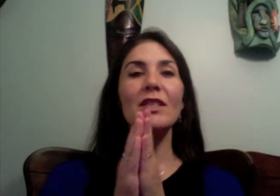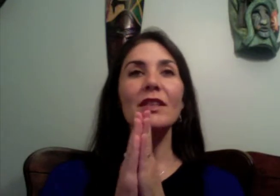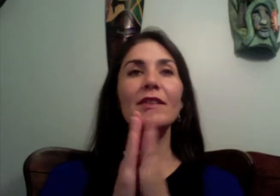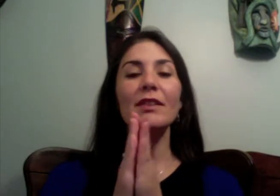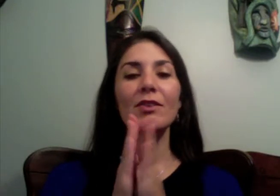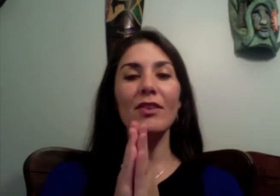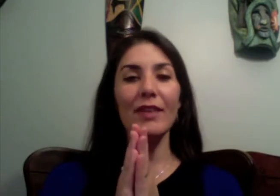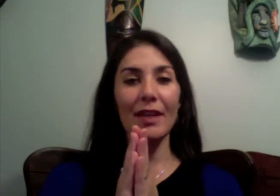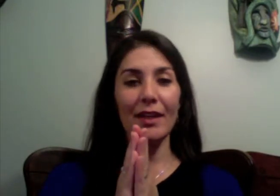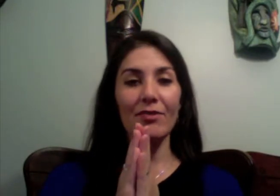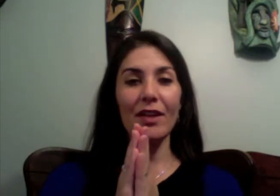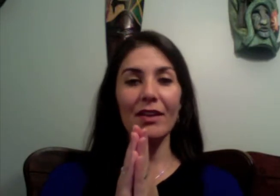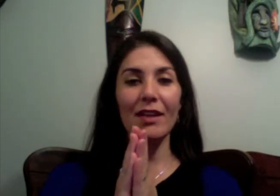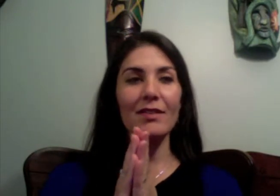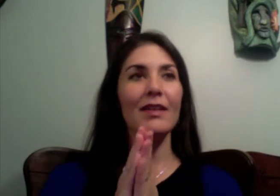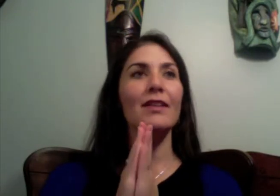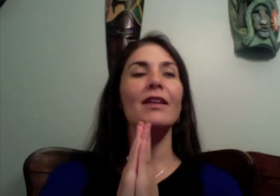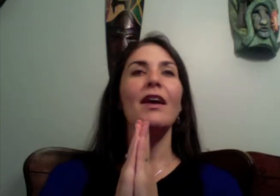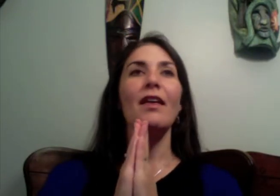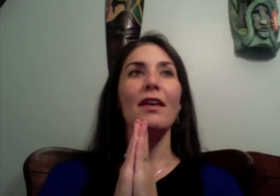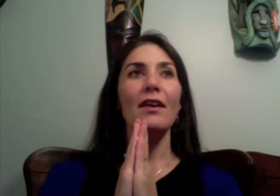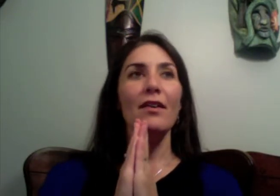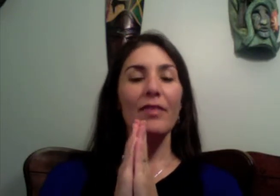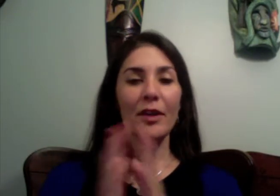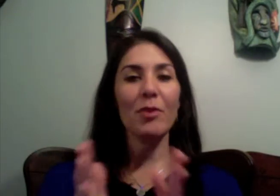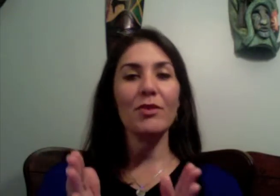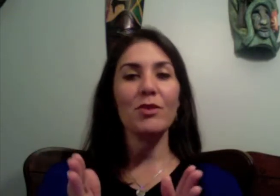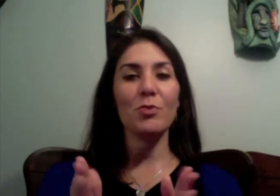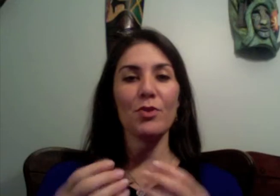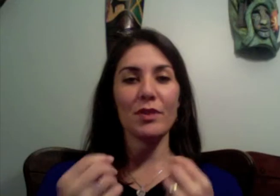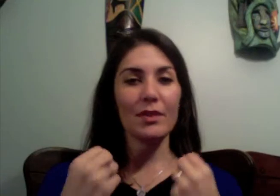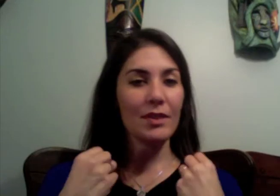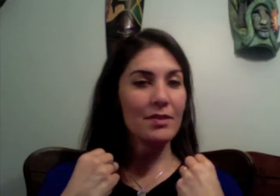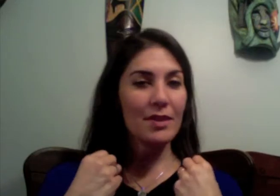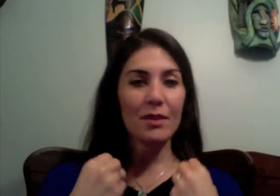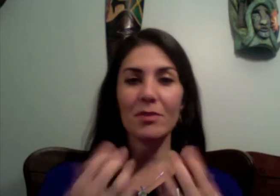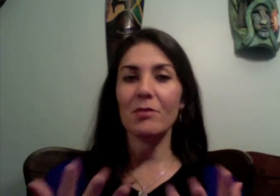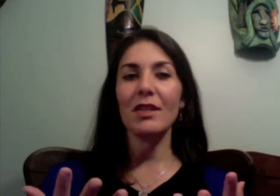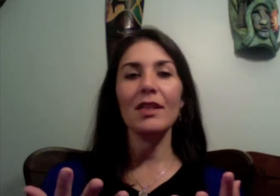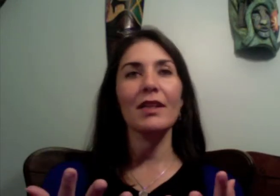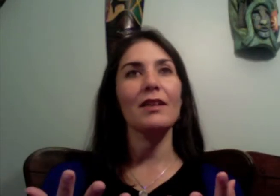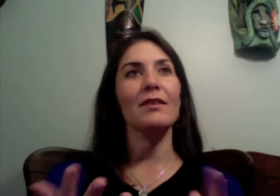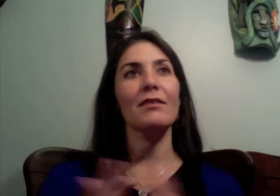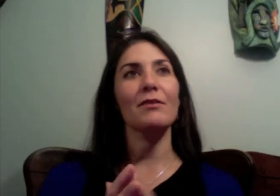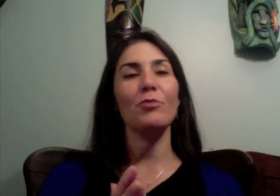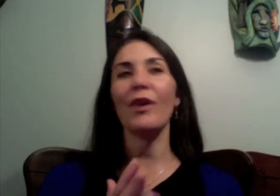little little thing if nothing else I can think about this person send them some healing prayer